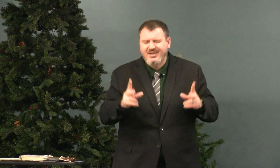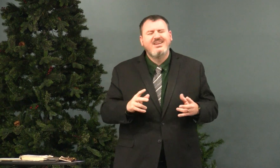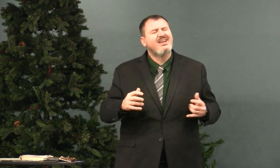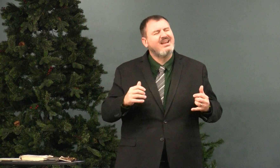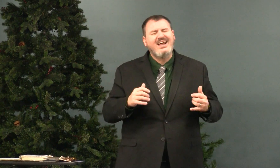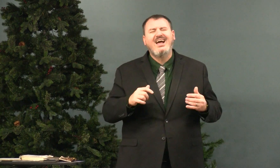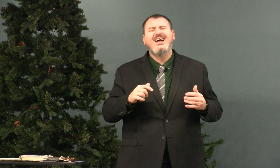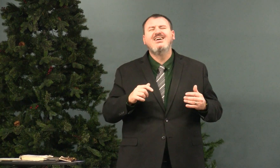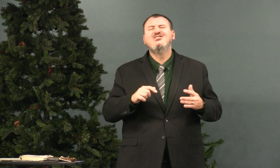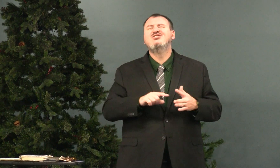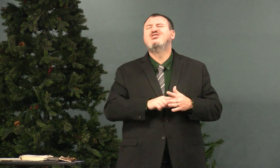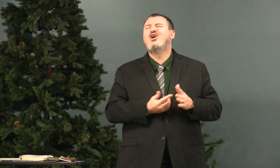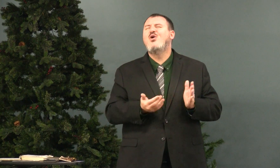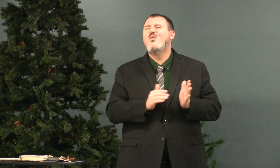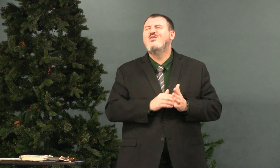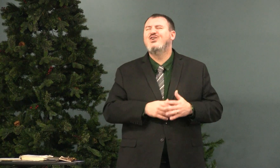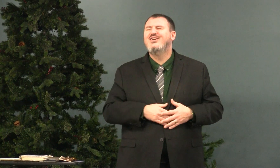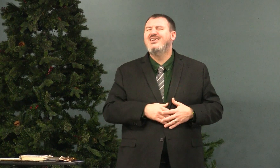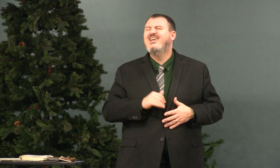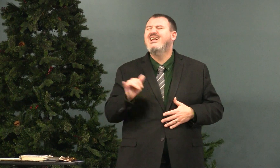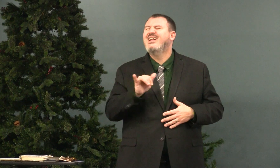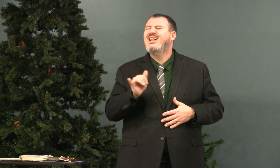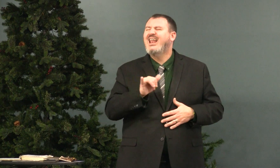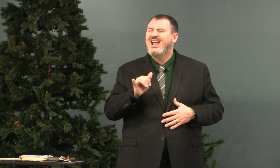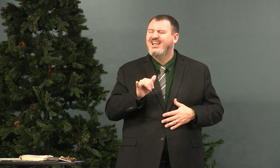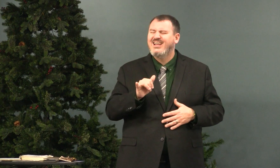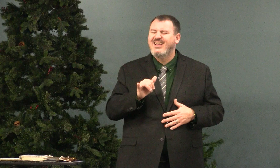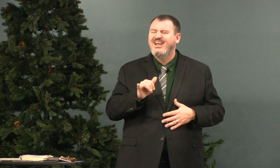When you sin, sin no more. Start again.